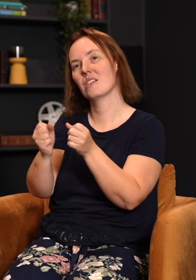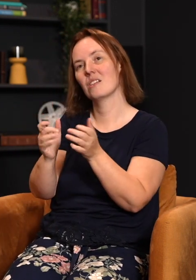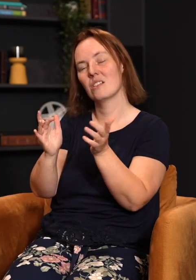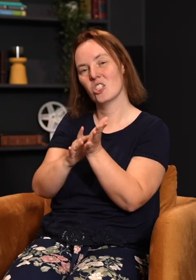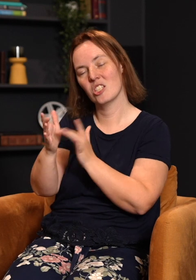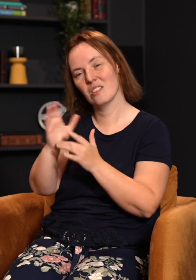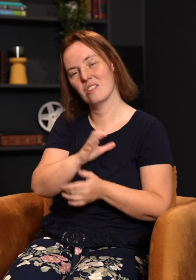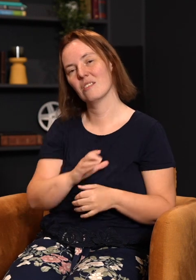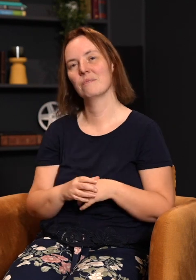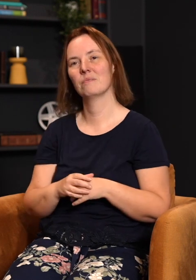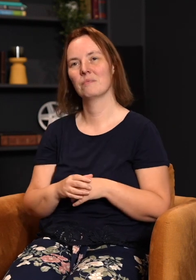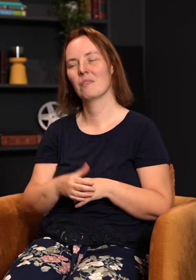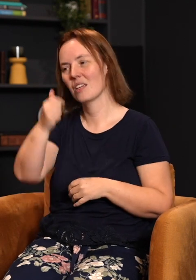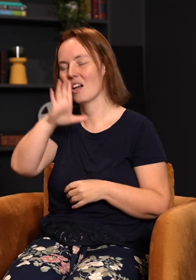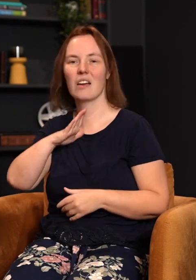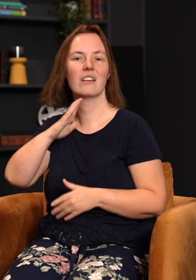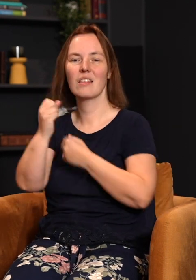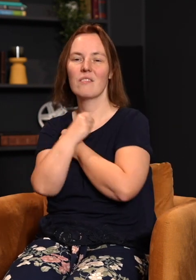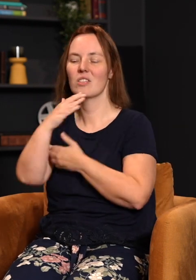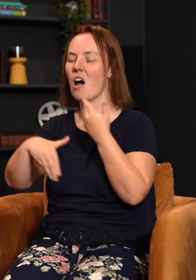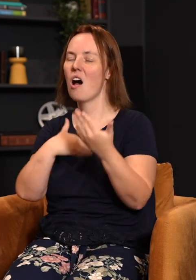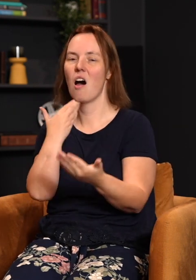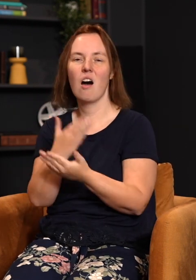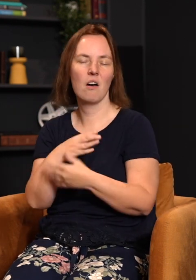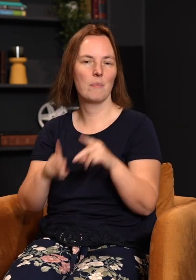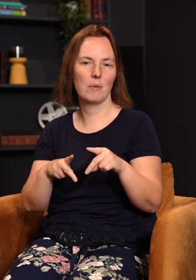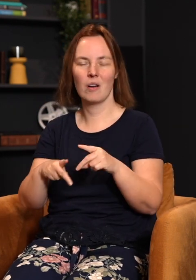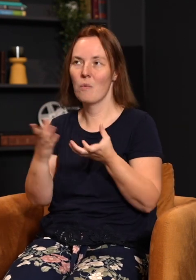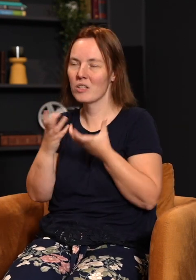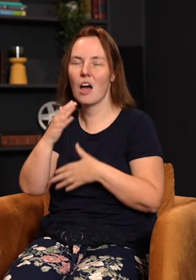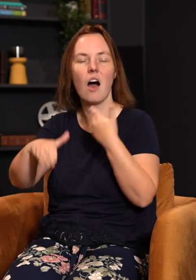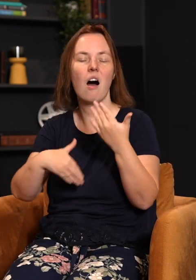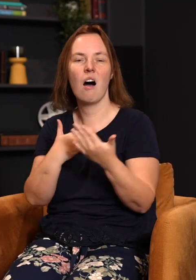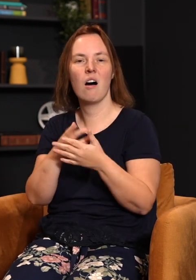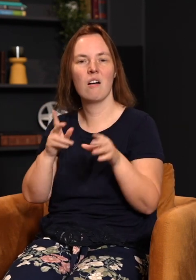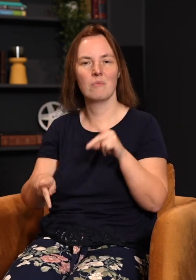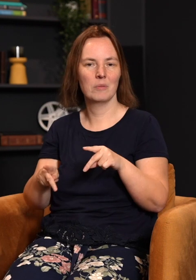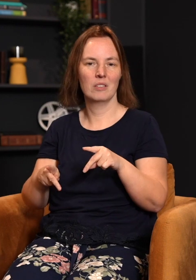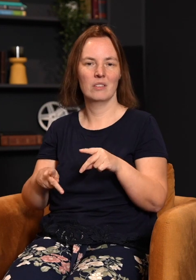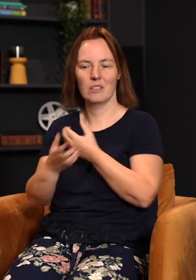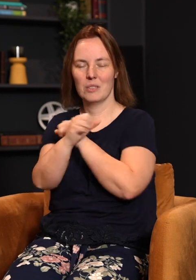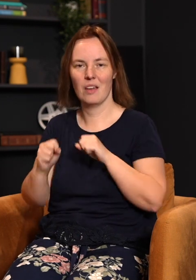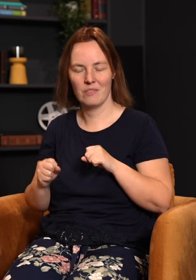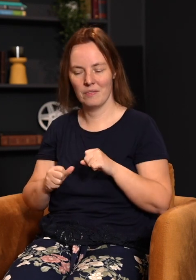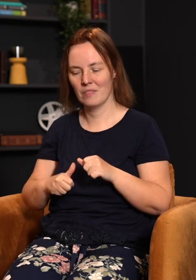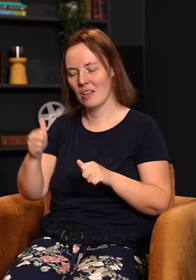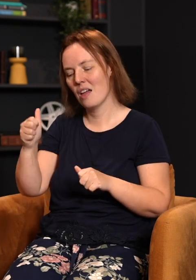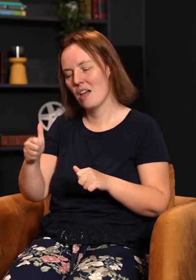Because God loves Egyptians too. God loves all mankind. He wants all mankind to be saved. Jesus said, who sins